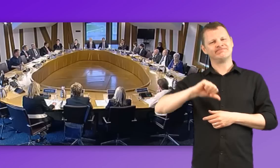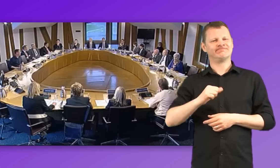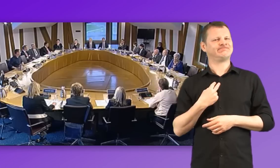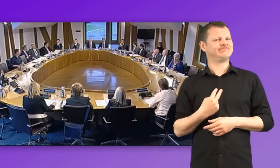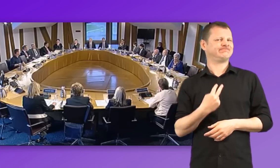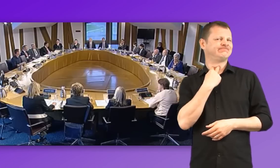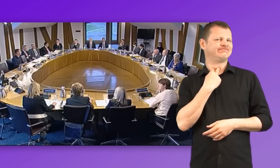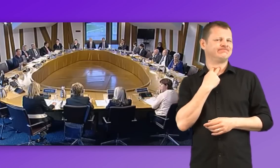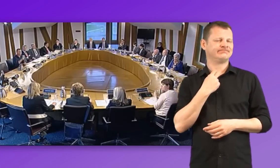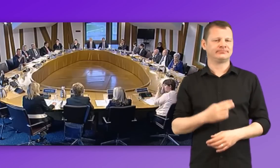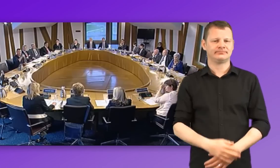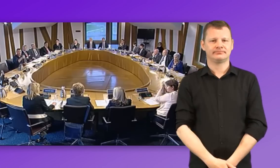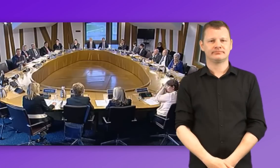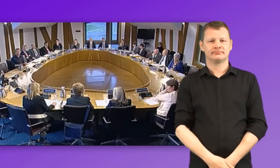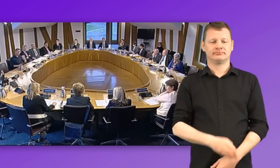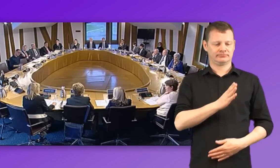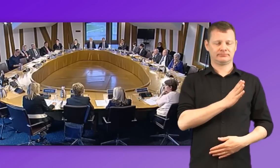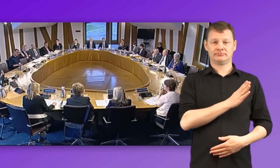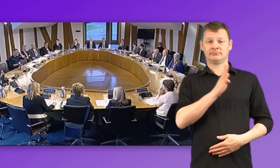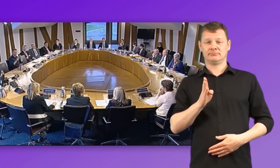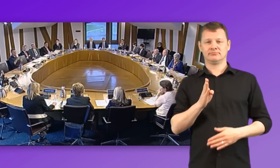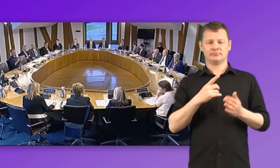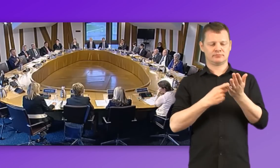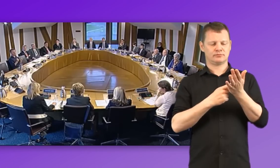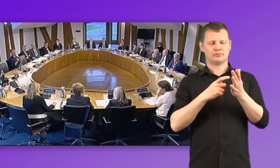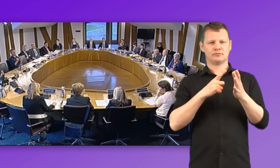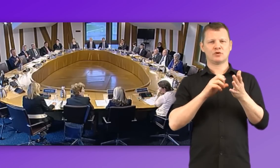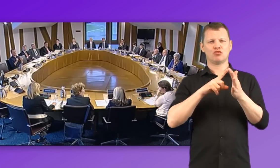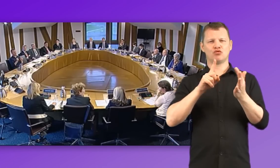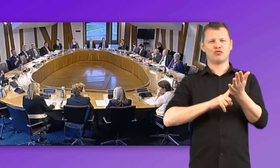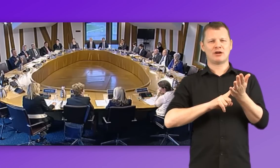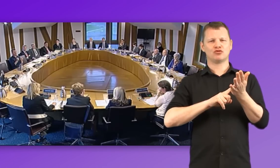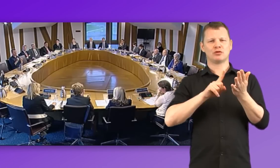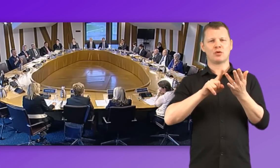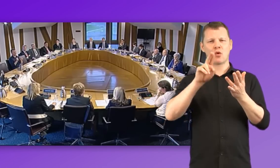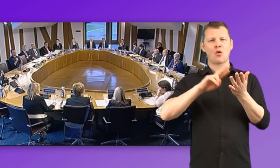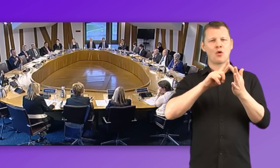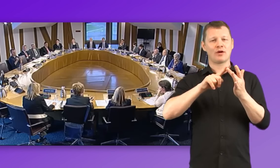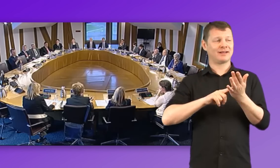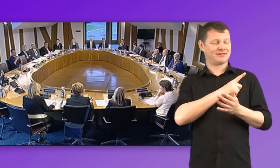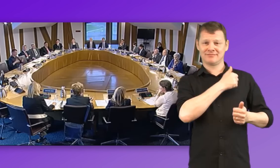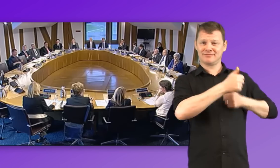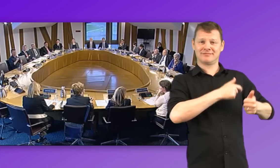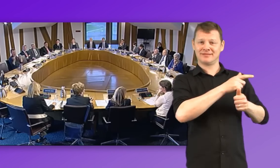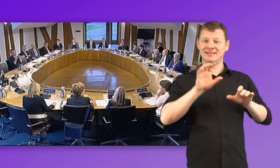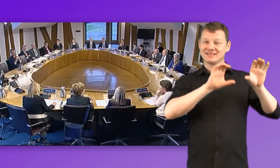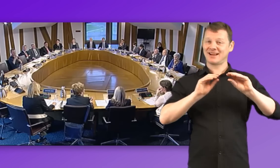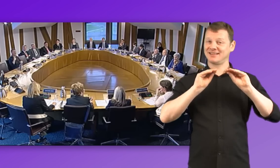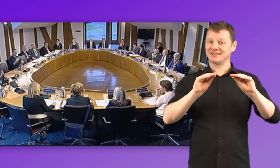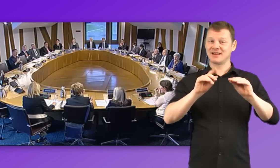Rachel? I quite agree, and I think it's a great science lesson, Audrey. The work of the Scottish Sensory Centre glossary